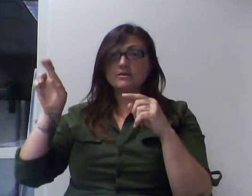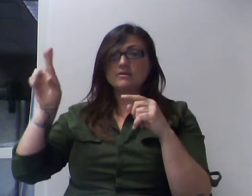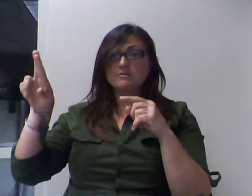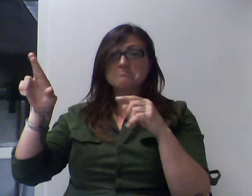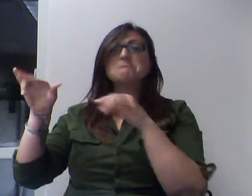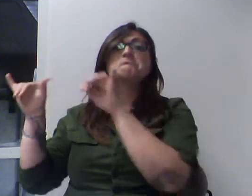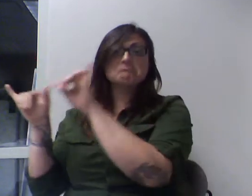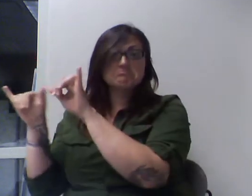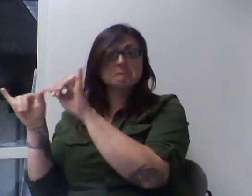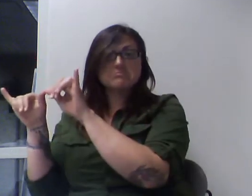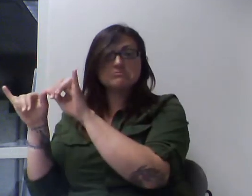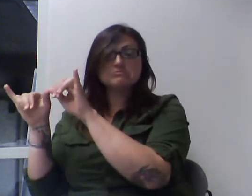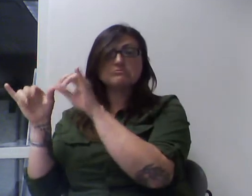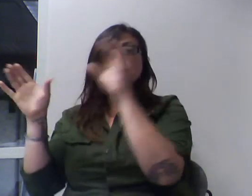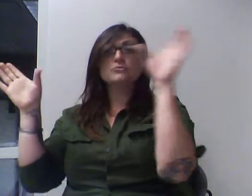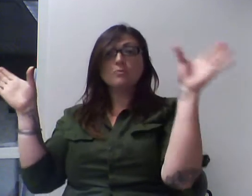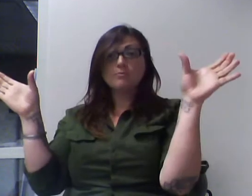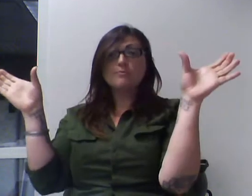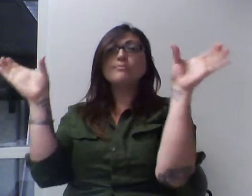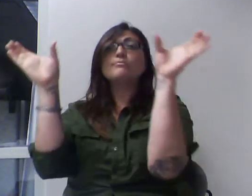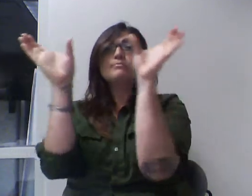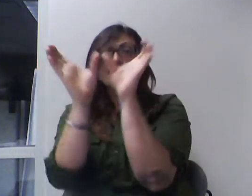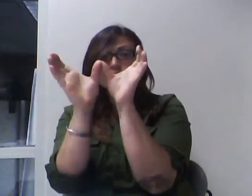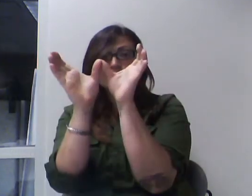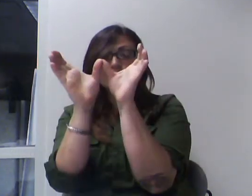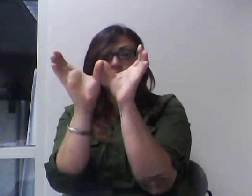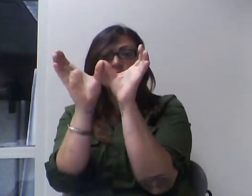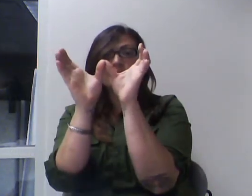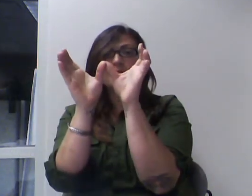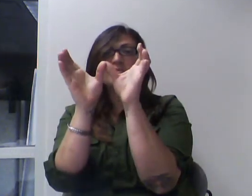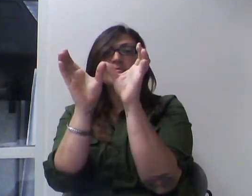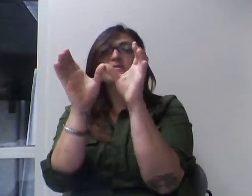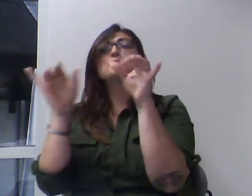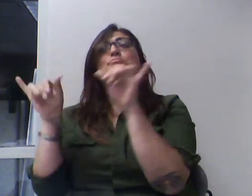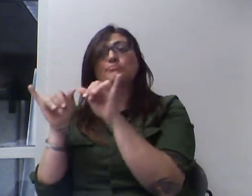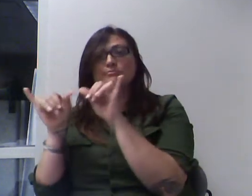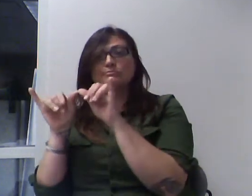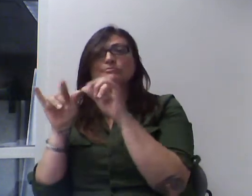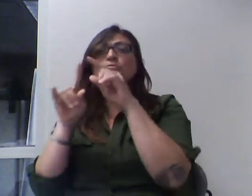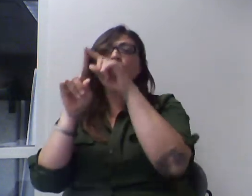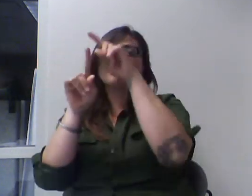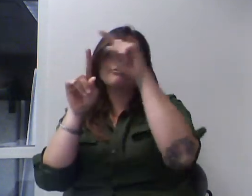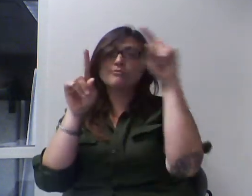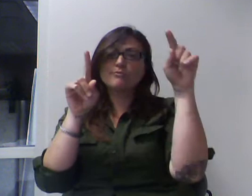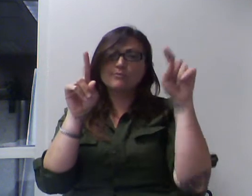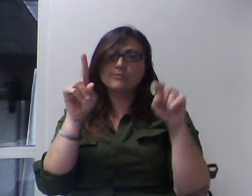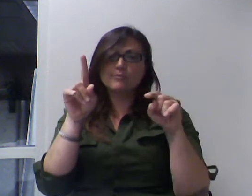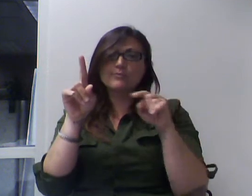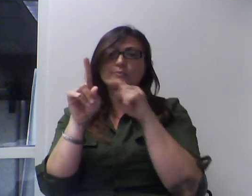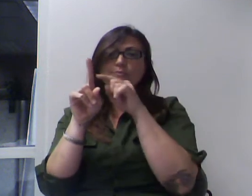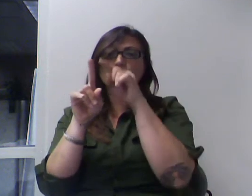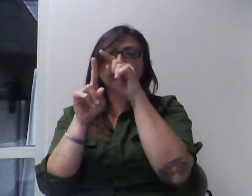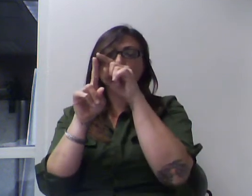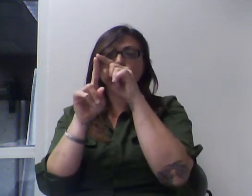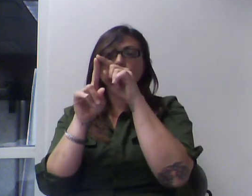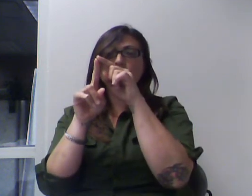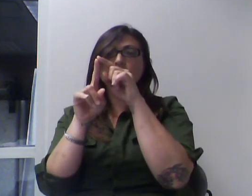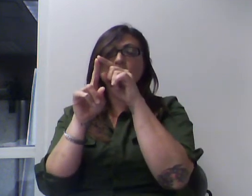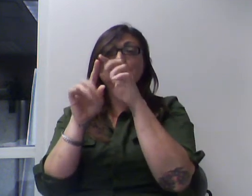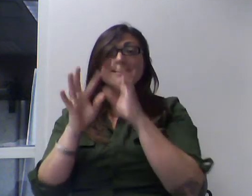So perimeter is simply the measurement around a figure. And there's a key word that goes with perimeter that